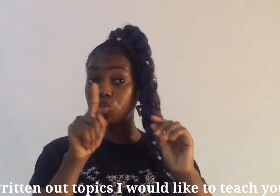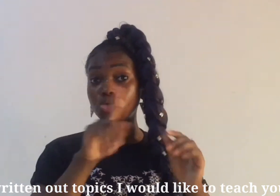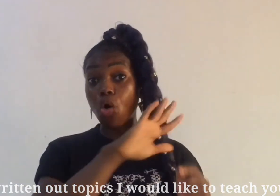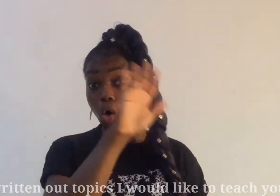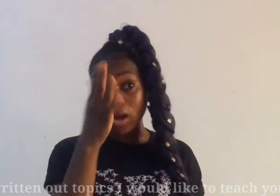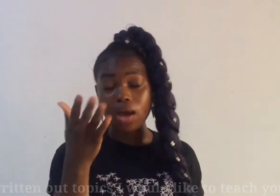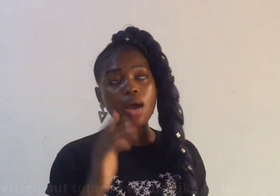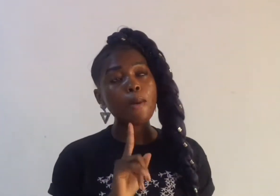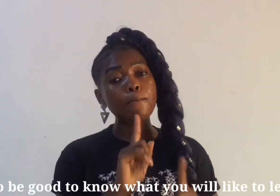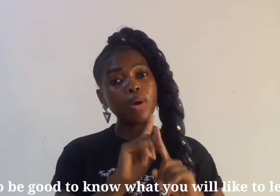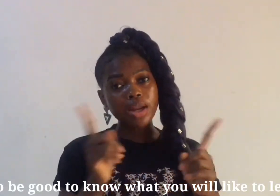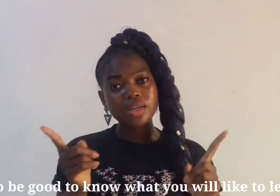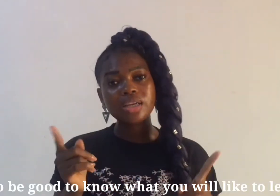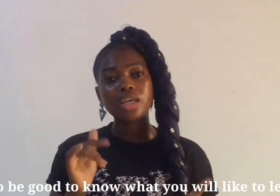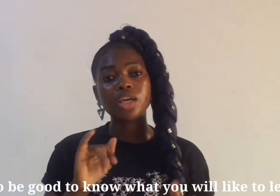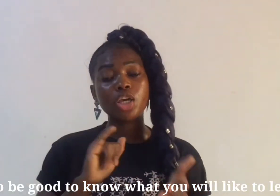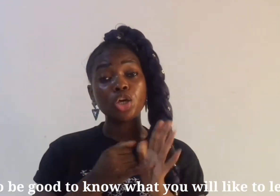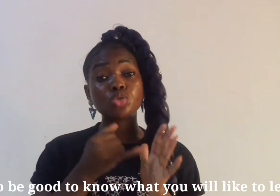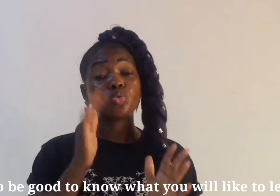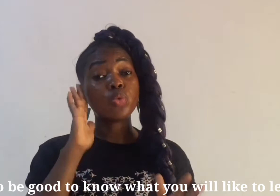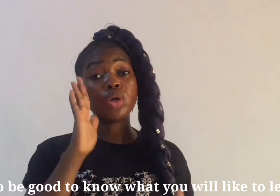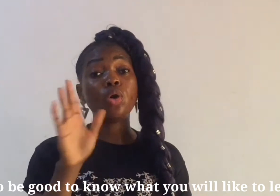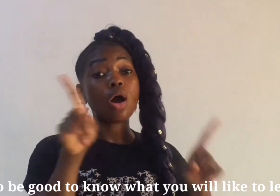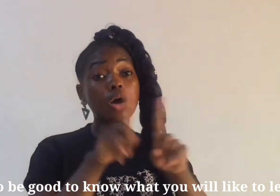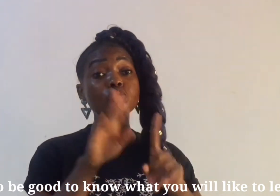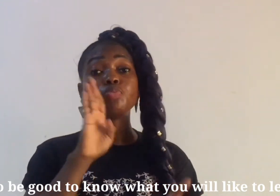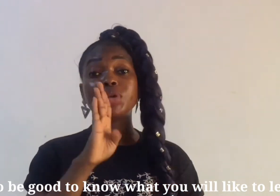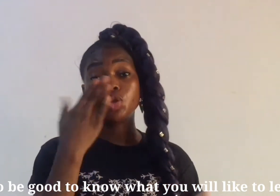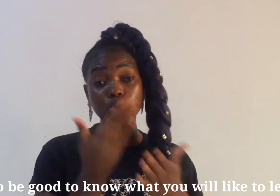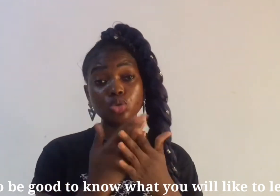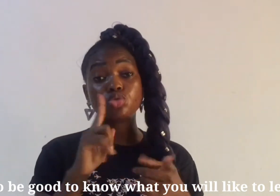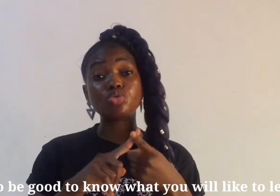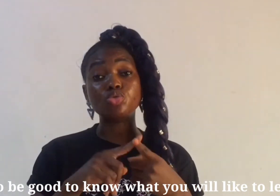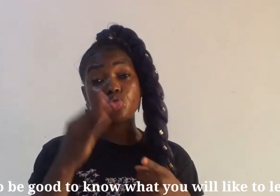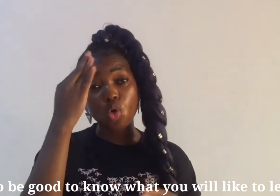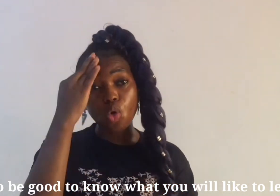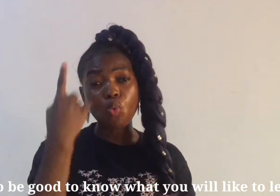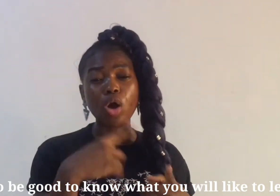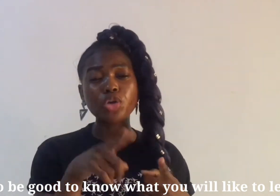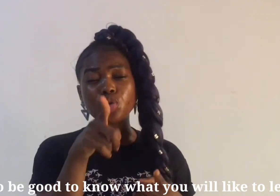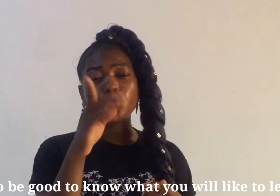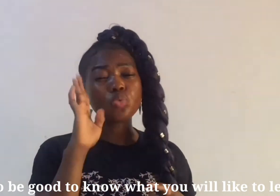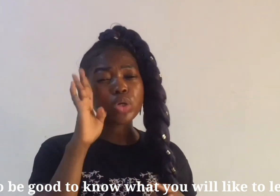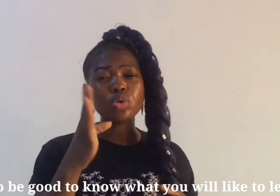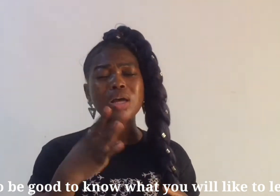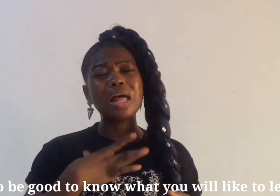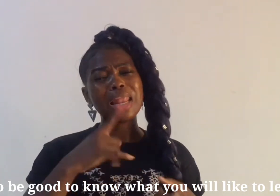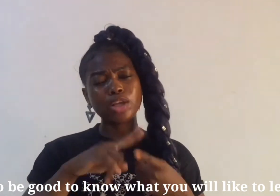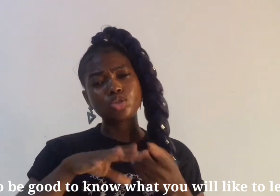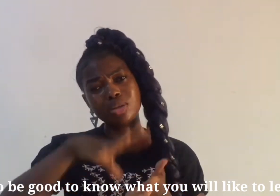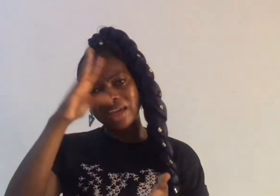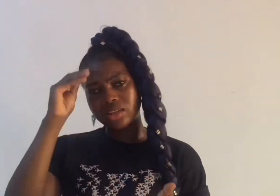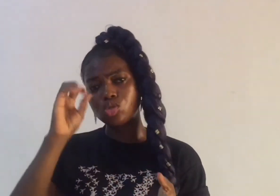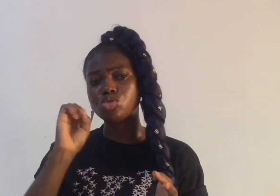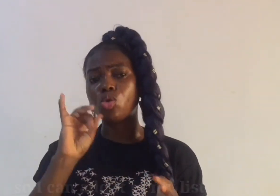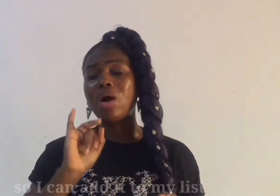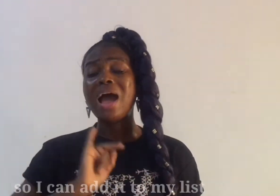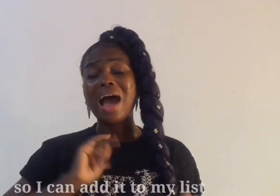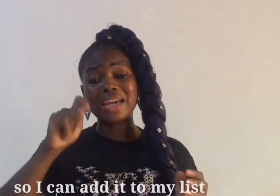you on but it will also be good to know what you will like to learn so I